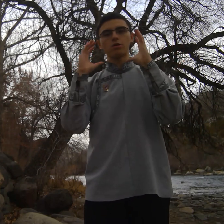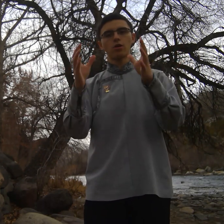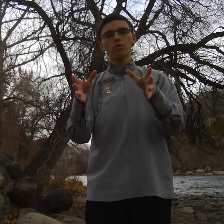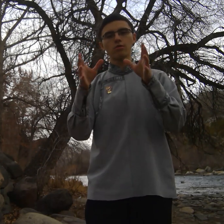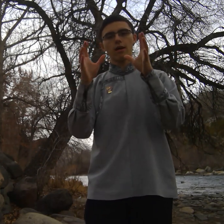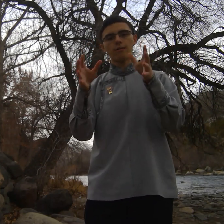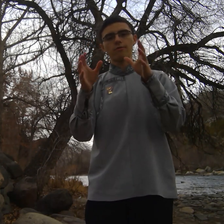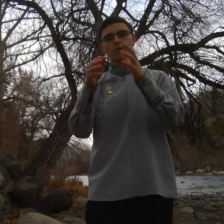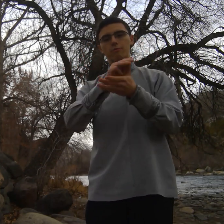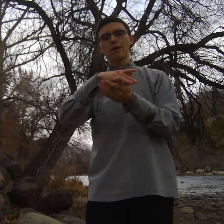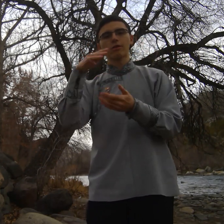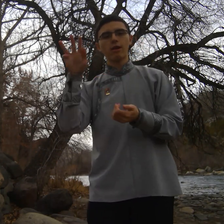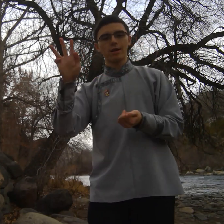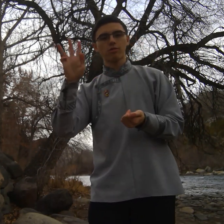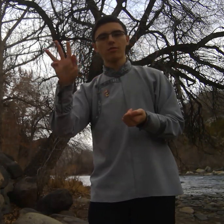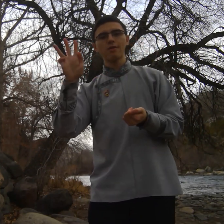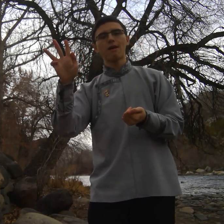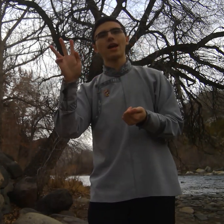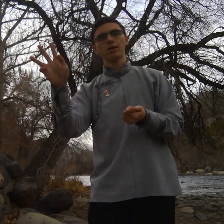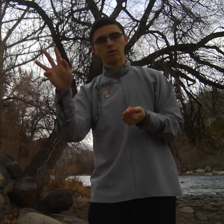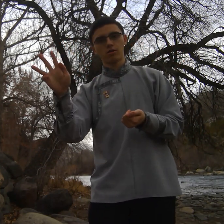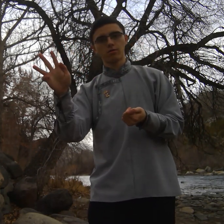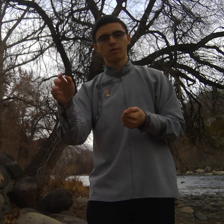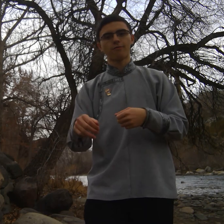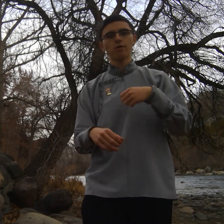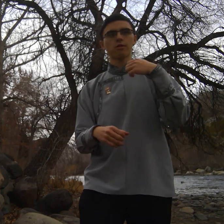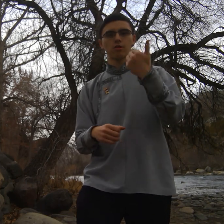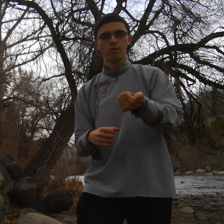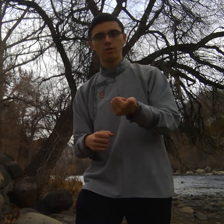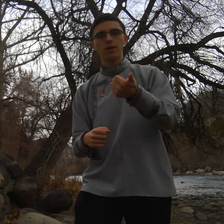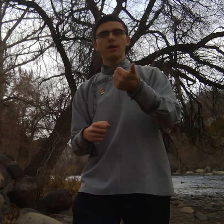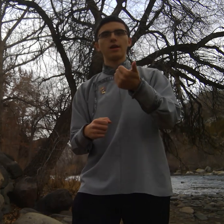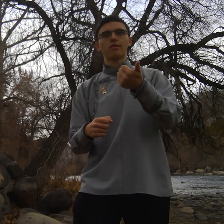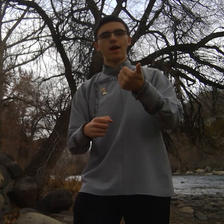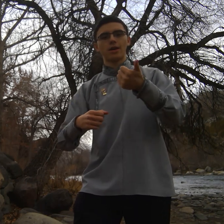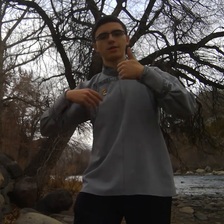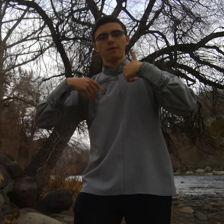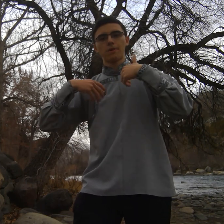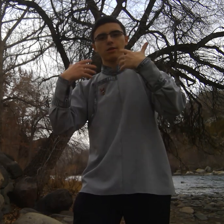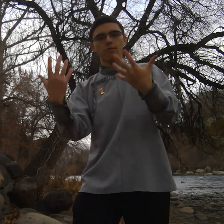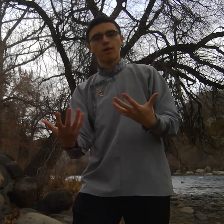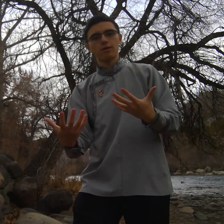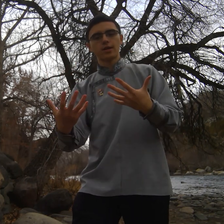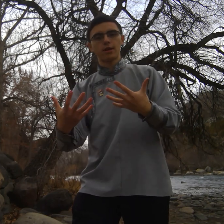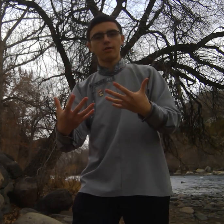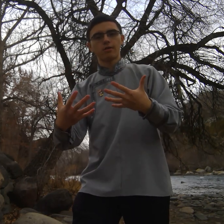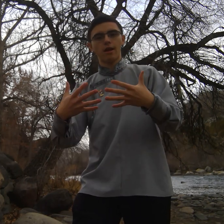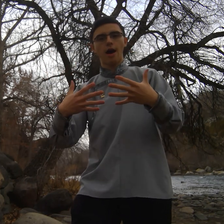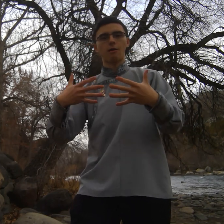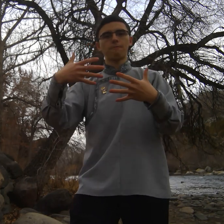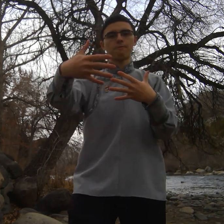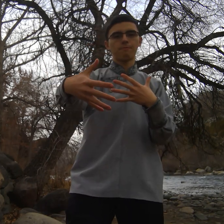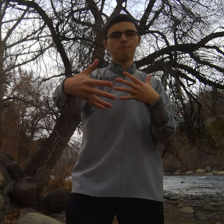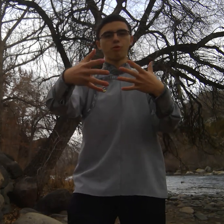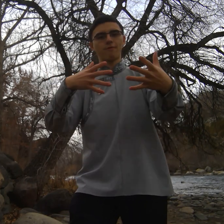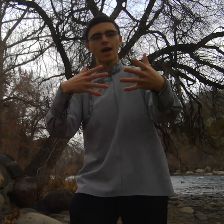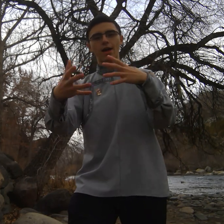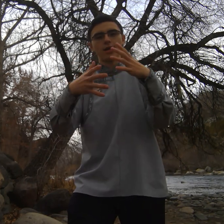goal of Peace Corps has three main goals the first goal is that Peace Corps volunteers help provide